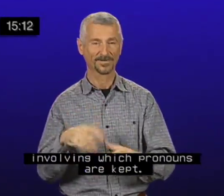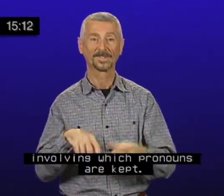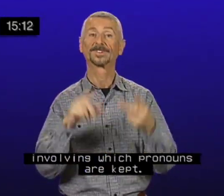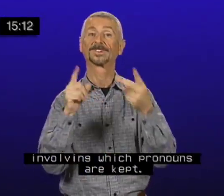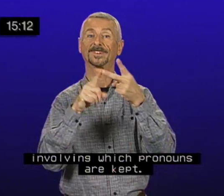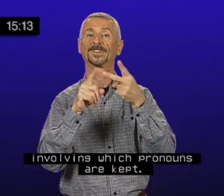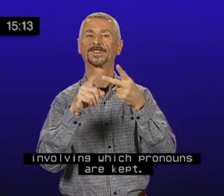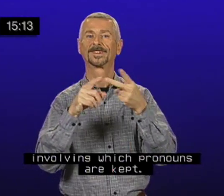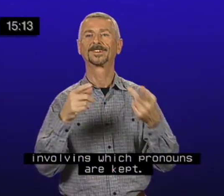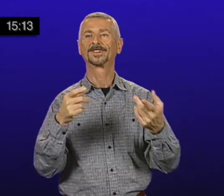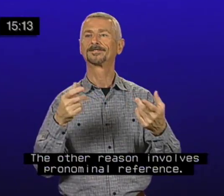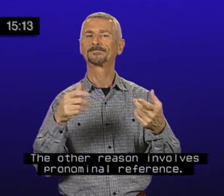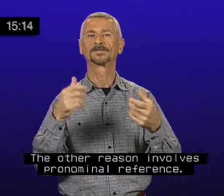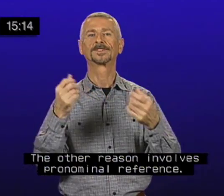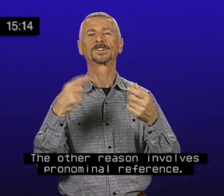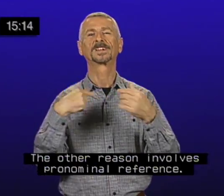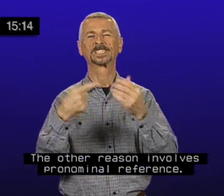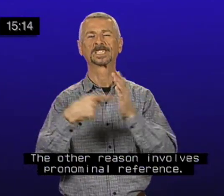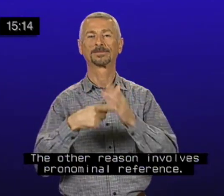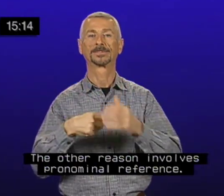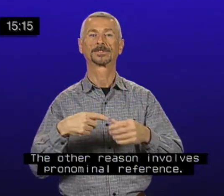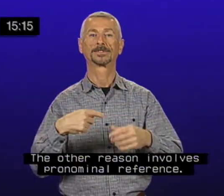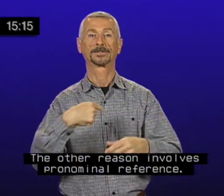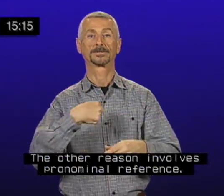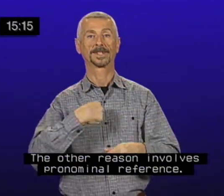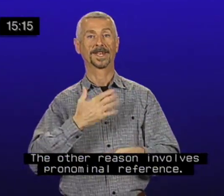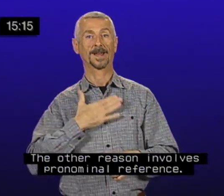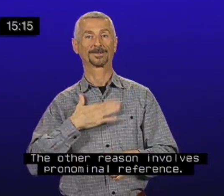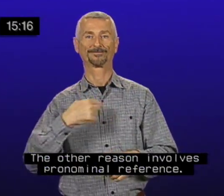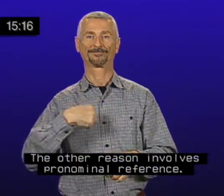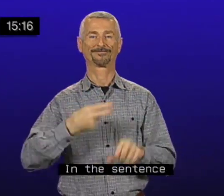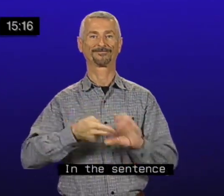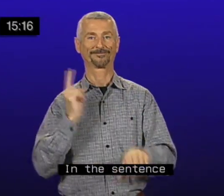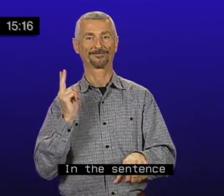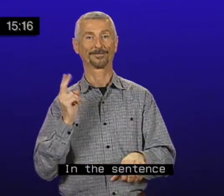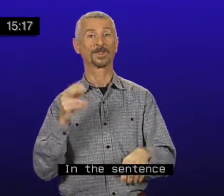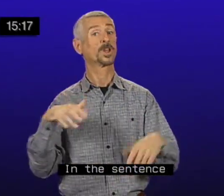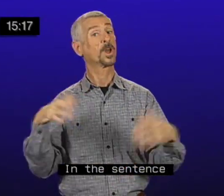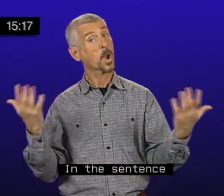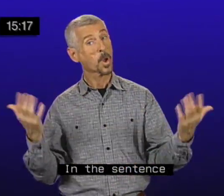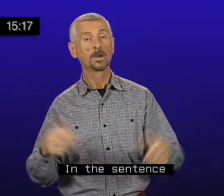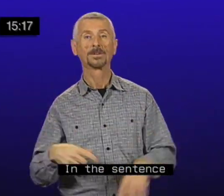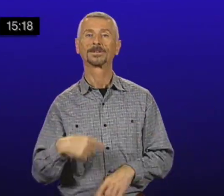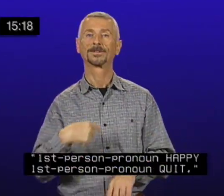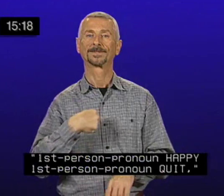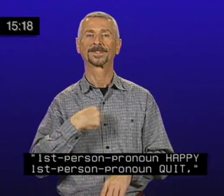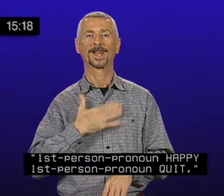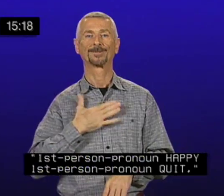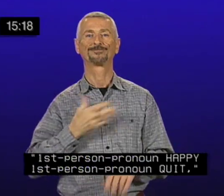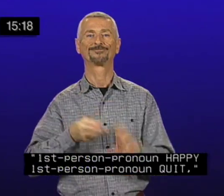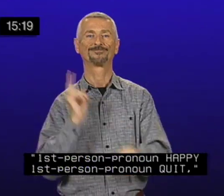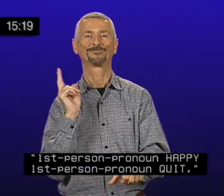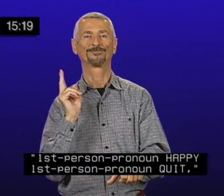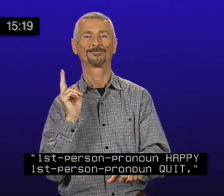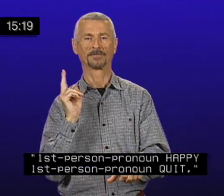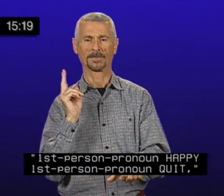The other reason involves pronominal reference. In the sentence first person pronoun happy, first person pronoun quit,